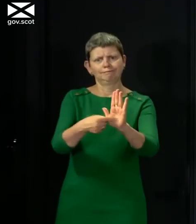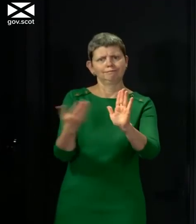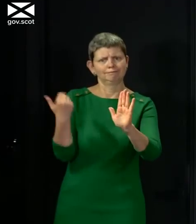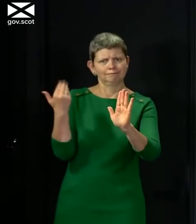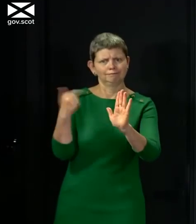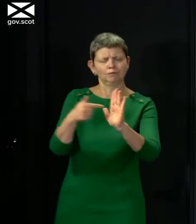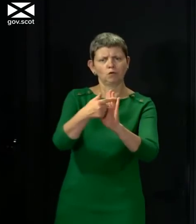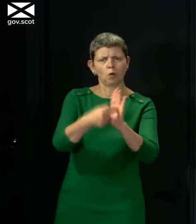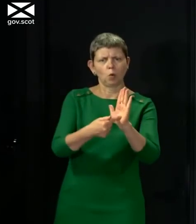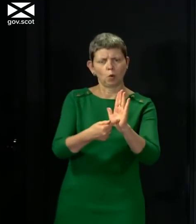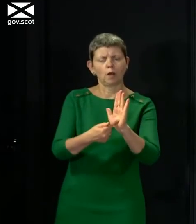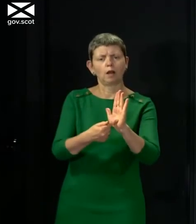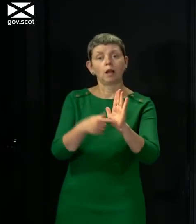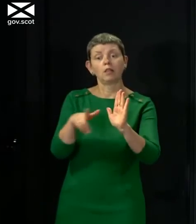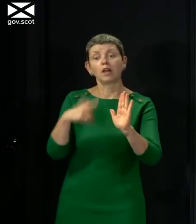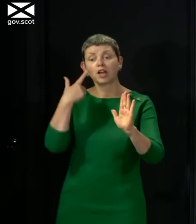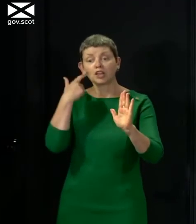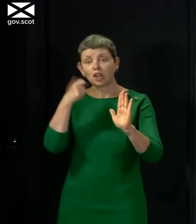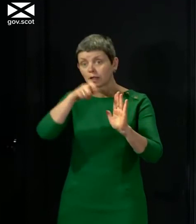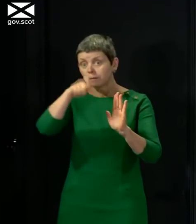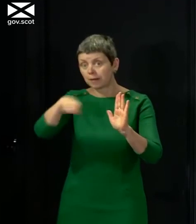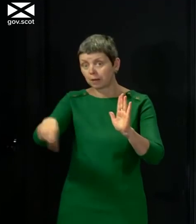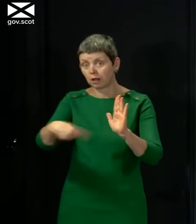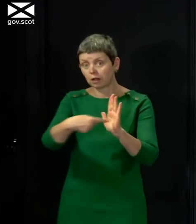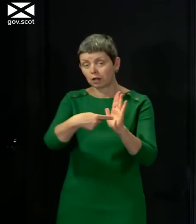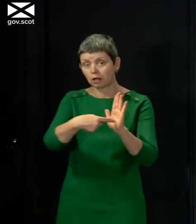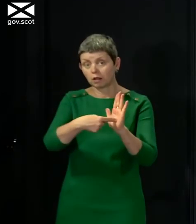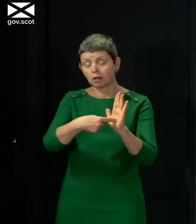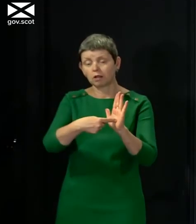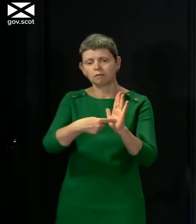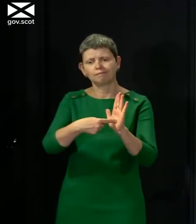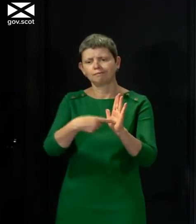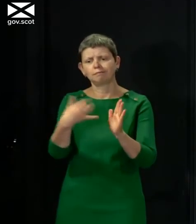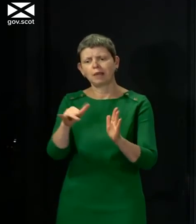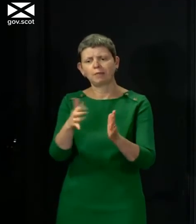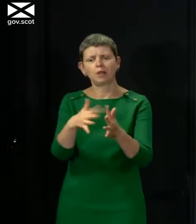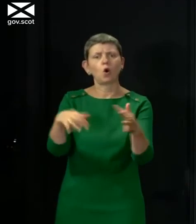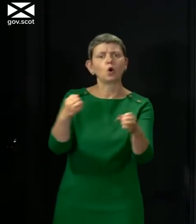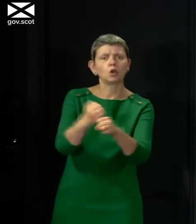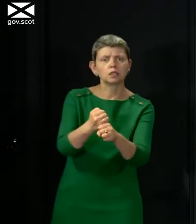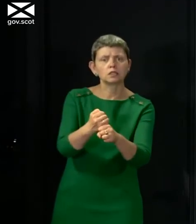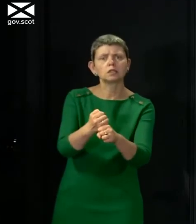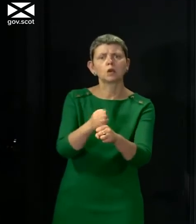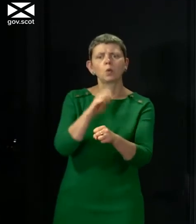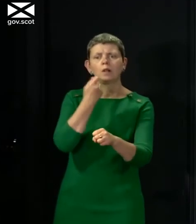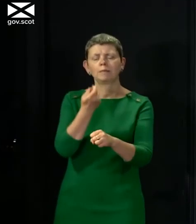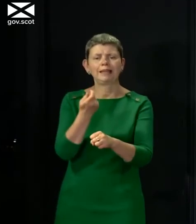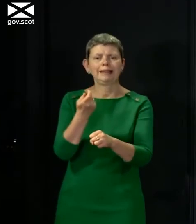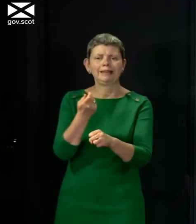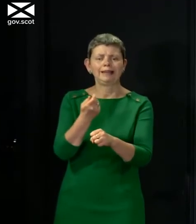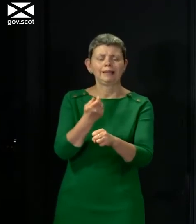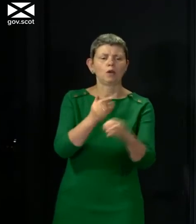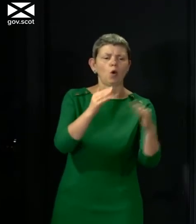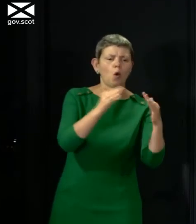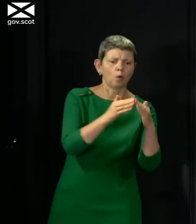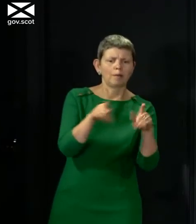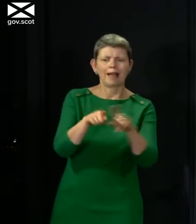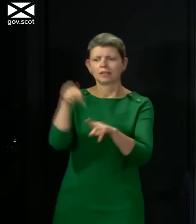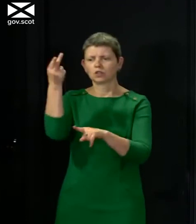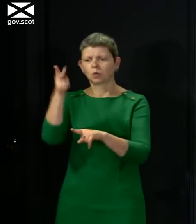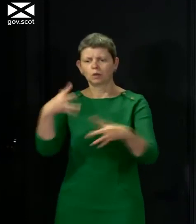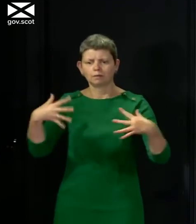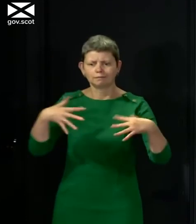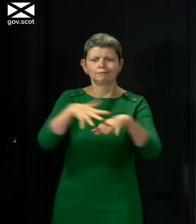While young people will still be partly come August, partly at school, but partly learning at home, we've announced some significant